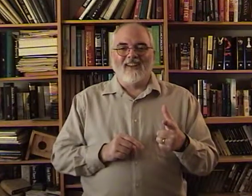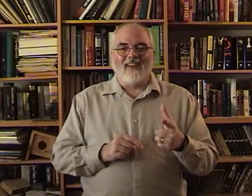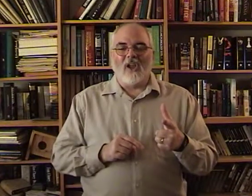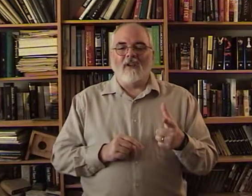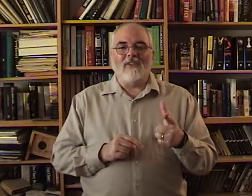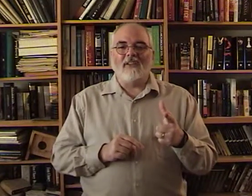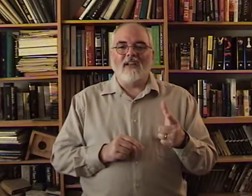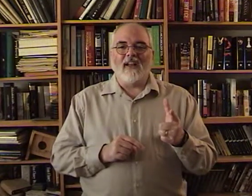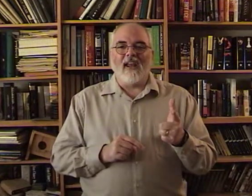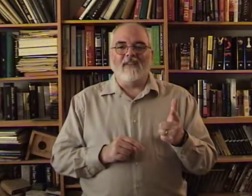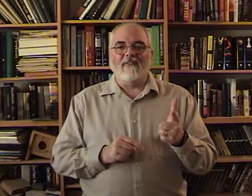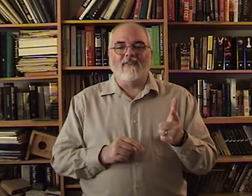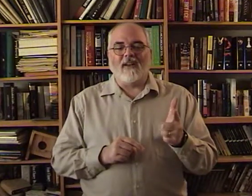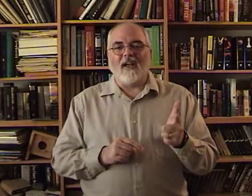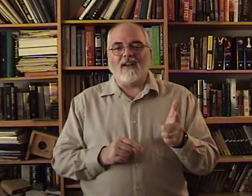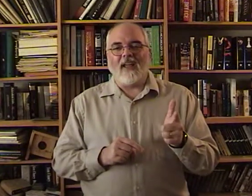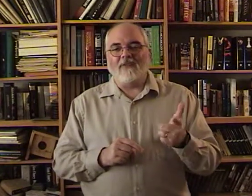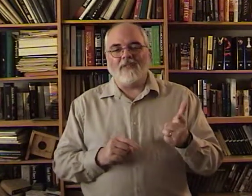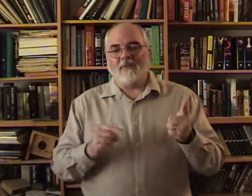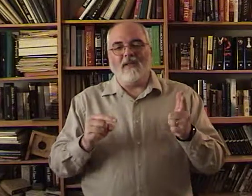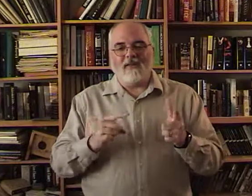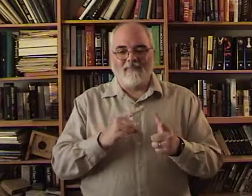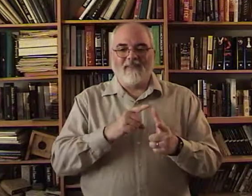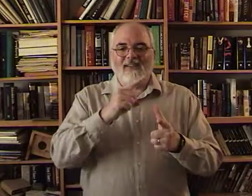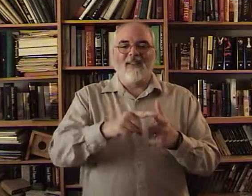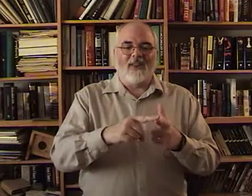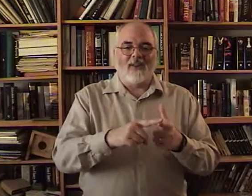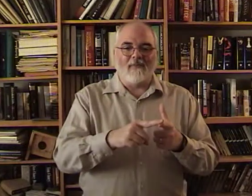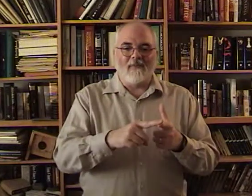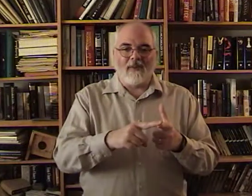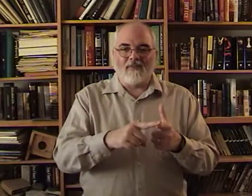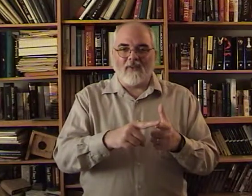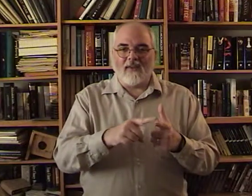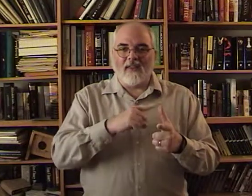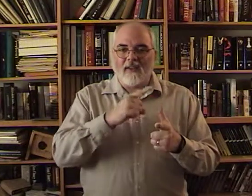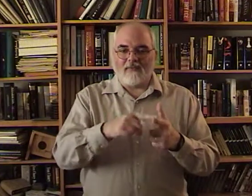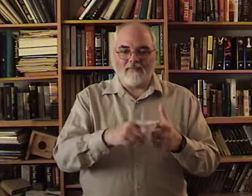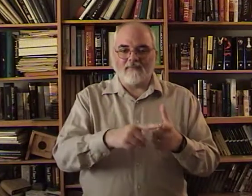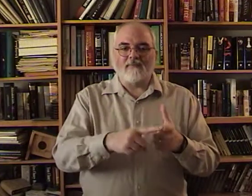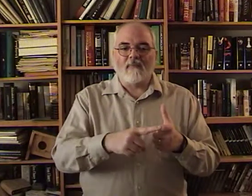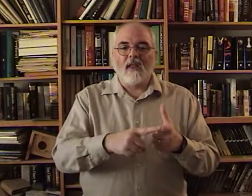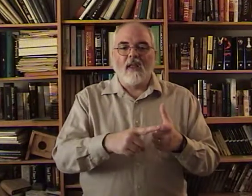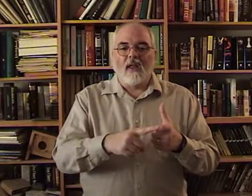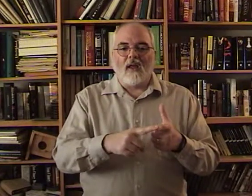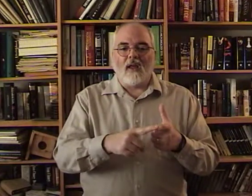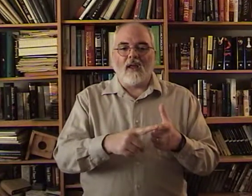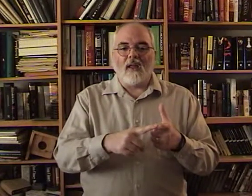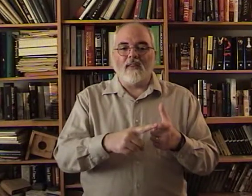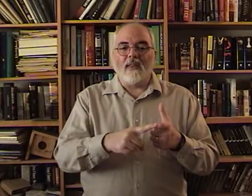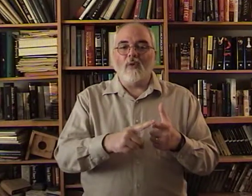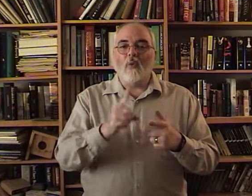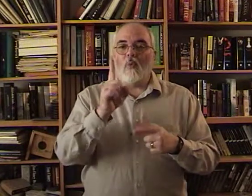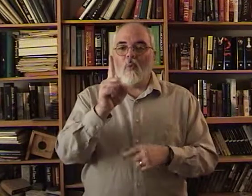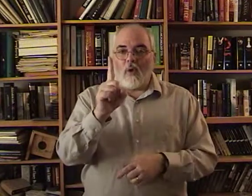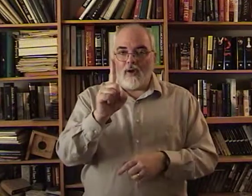All of a sudden I have forgotten how to speak. Thumb. Finger. Then. And then one.